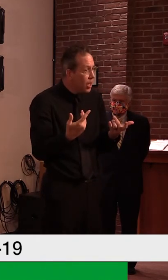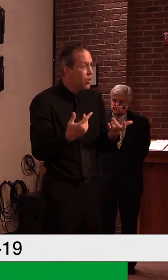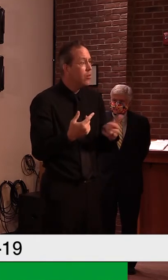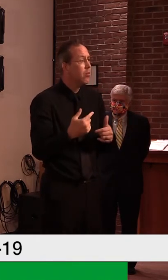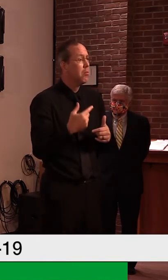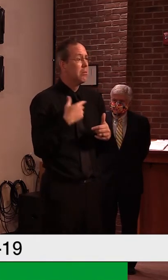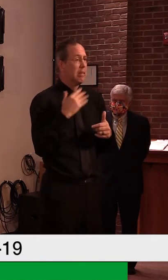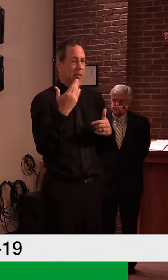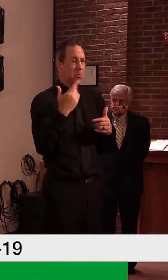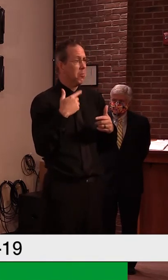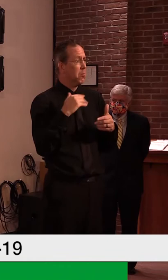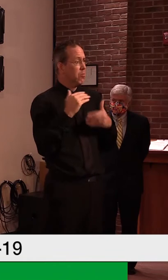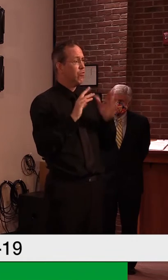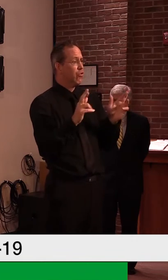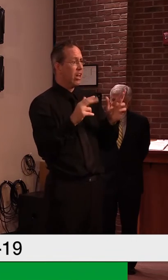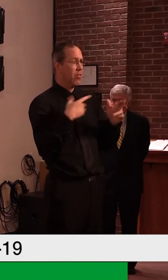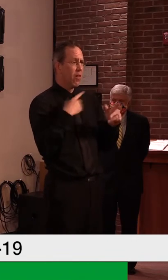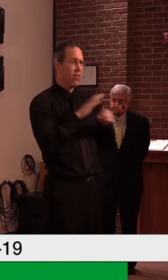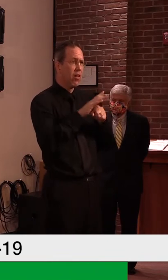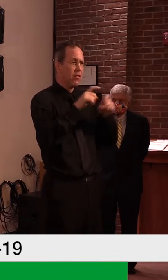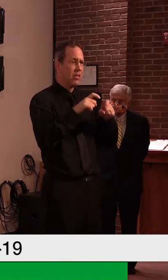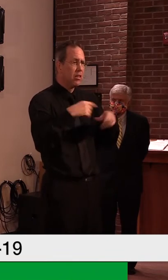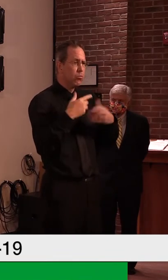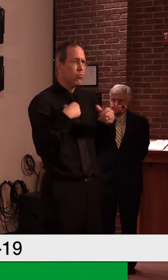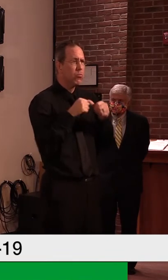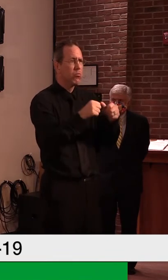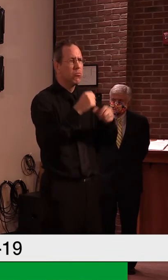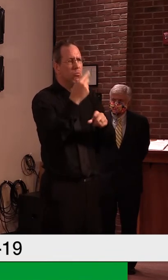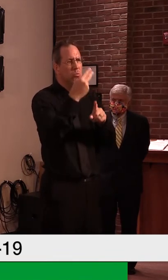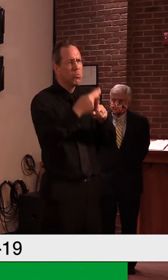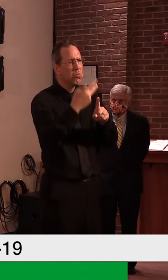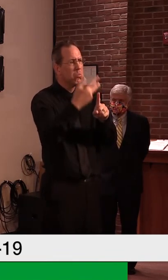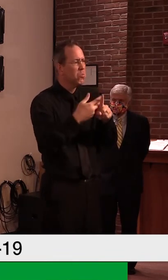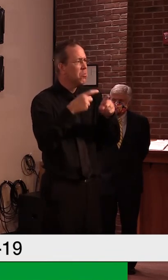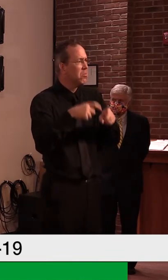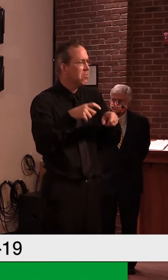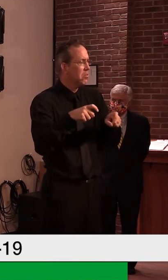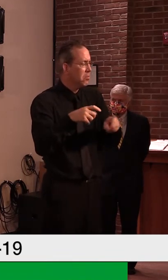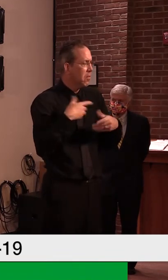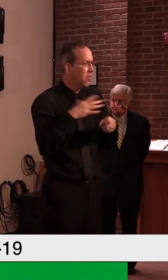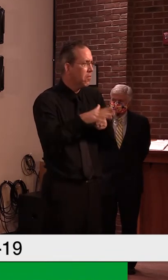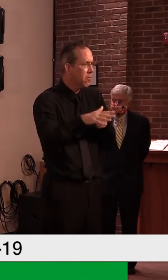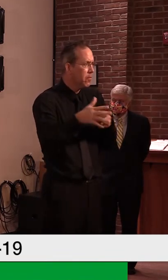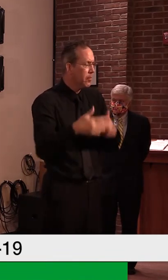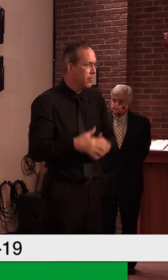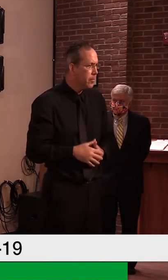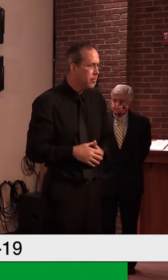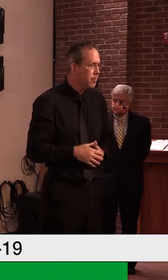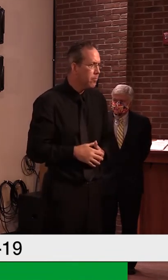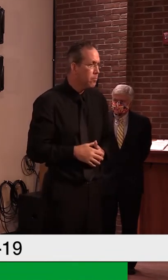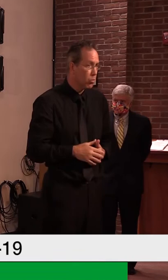next month or two in terms of, uh, the, the testing supplies and inventory, Dr. Levine.